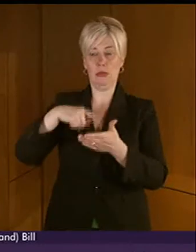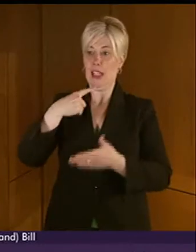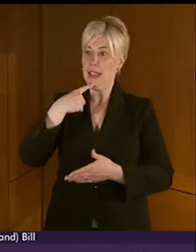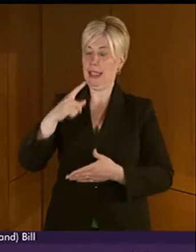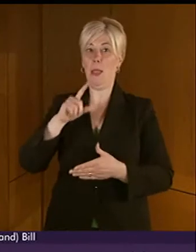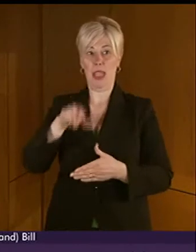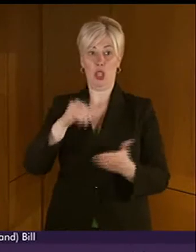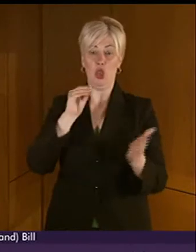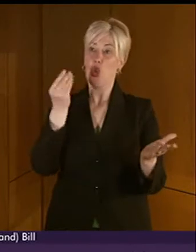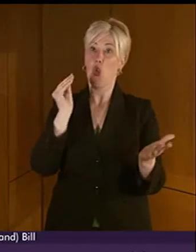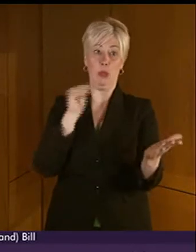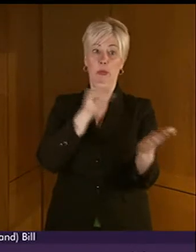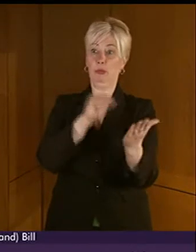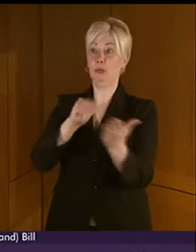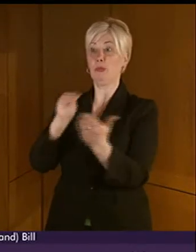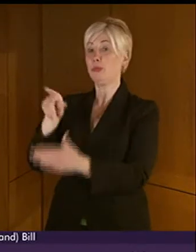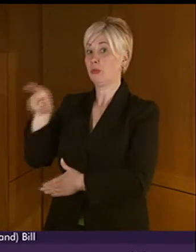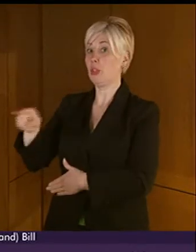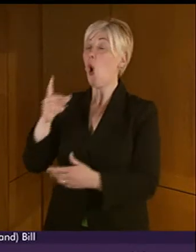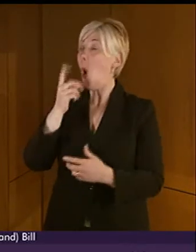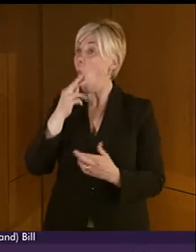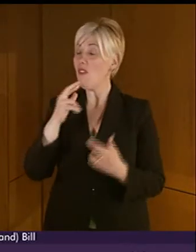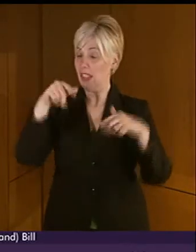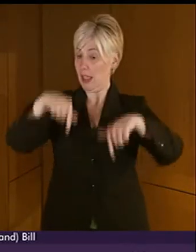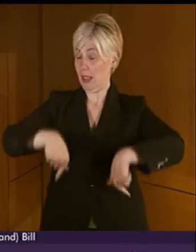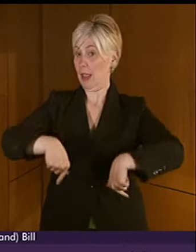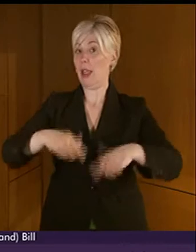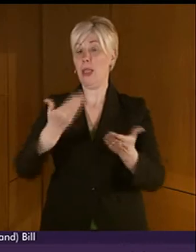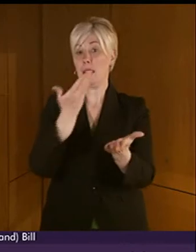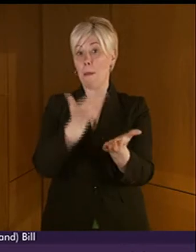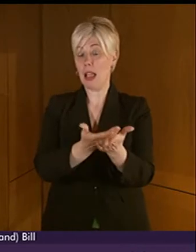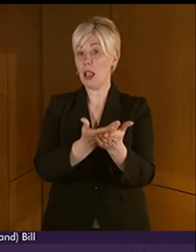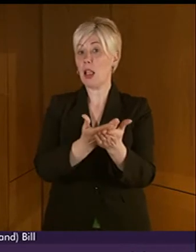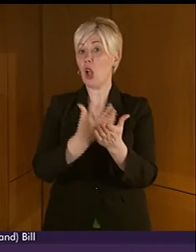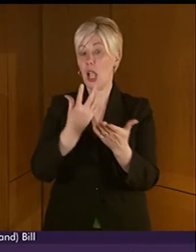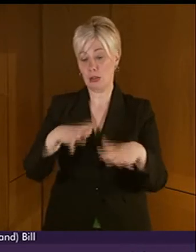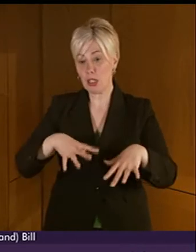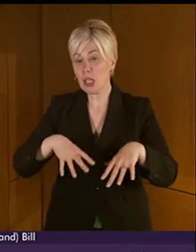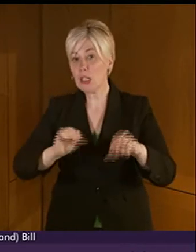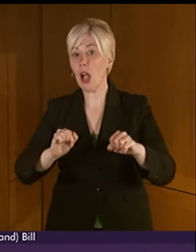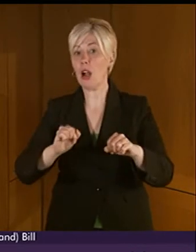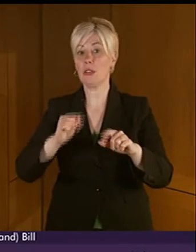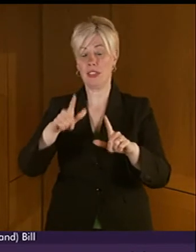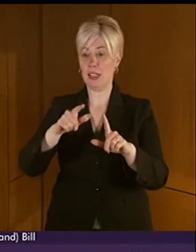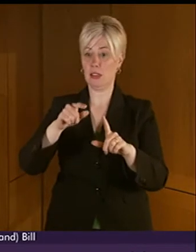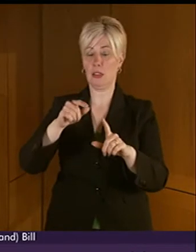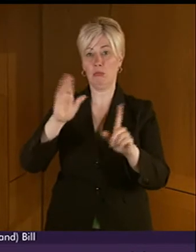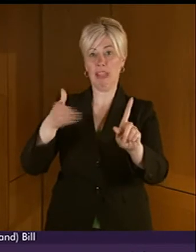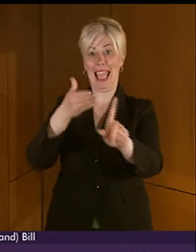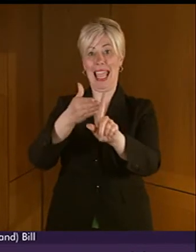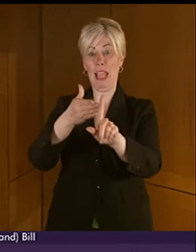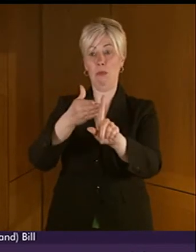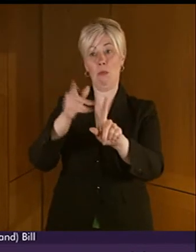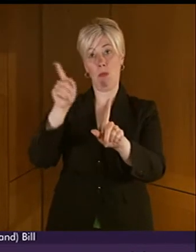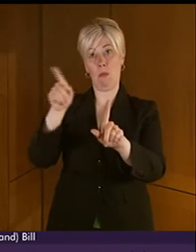this bill does act as a vehicle for the Government to implement that pledge that was within its